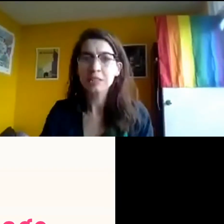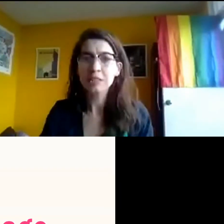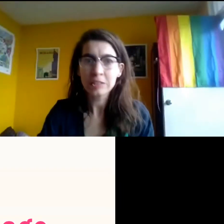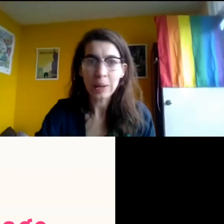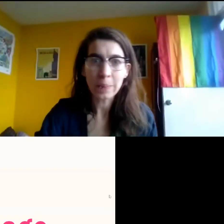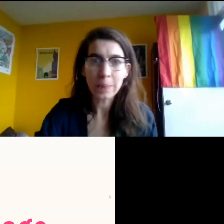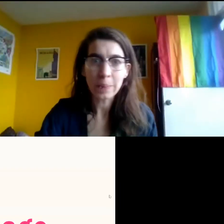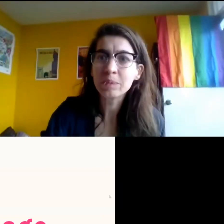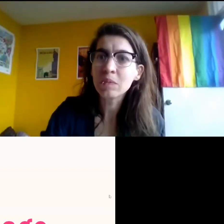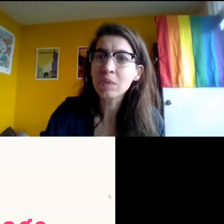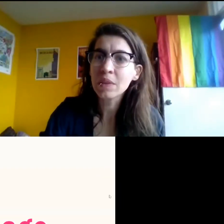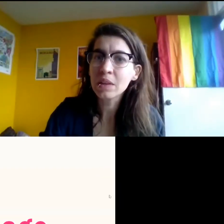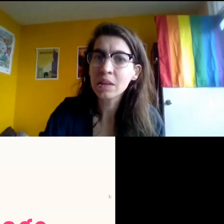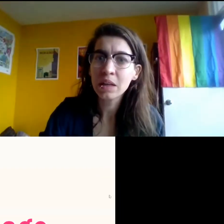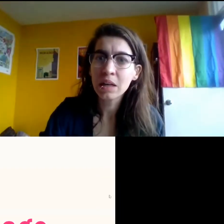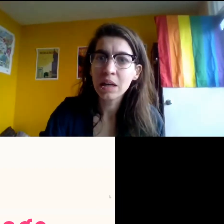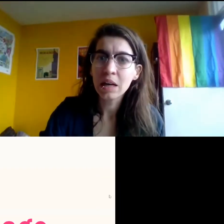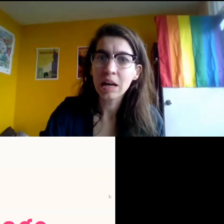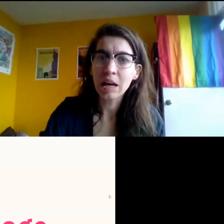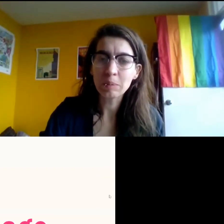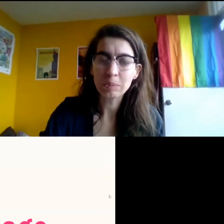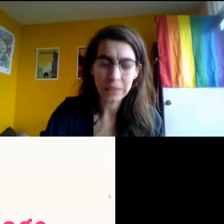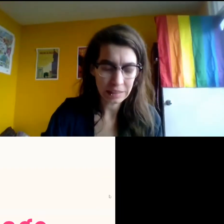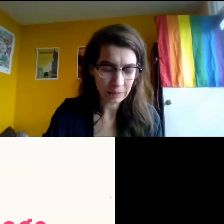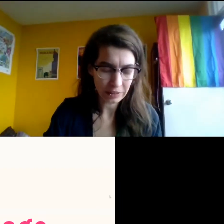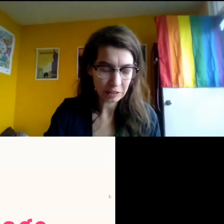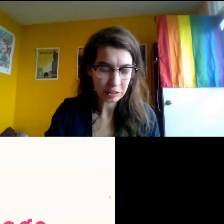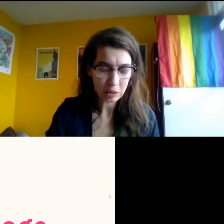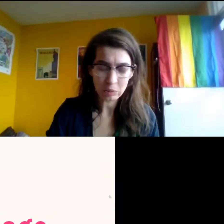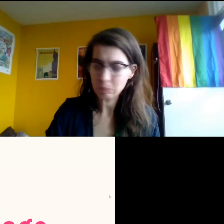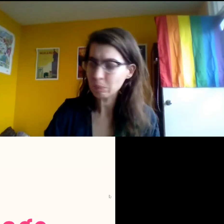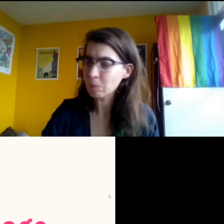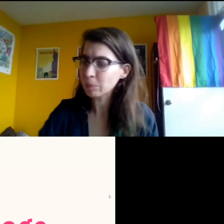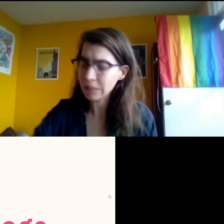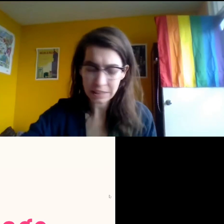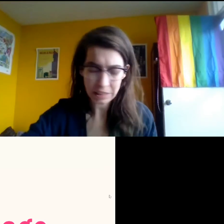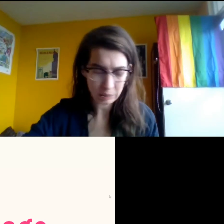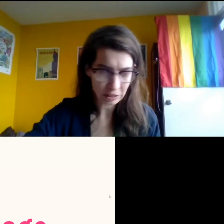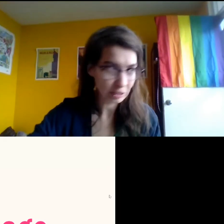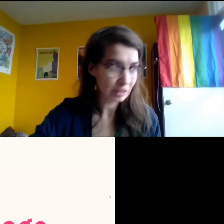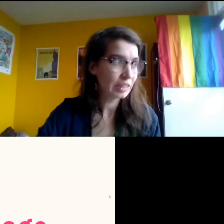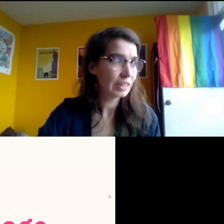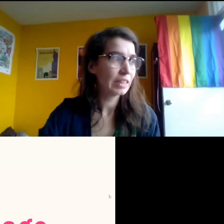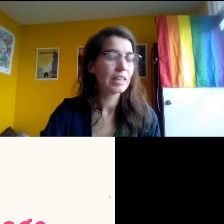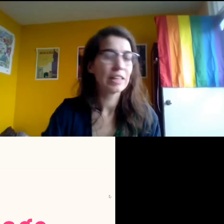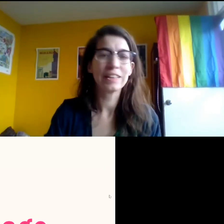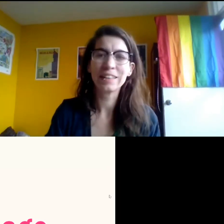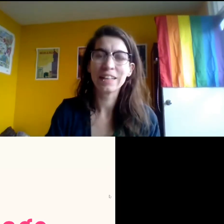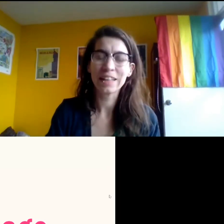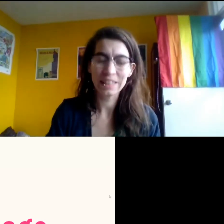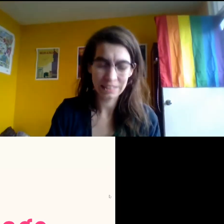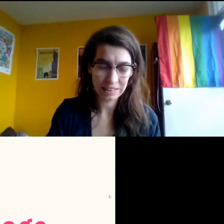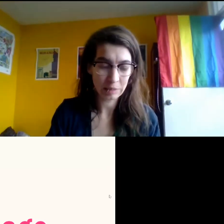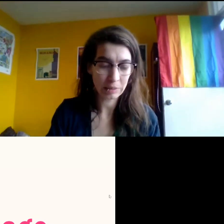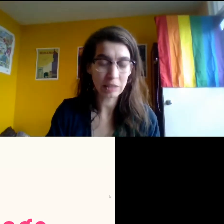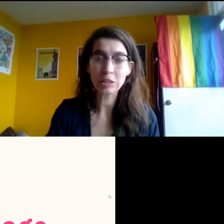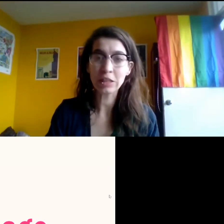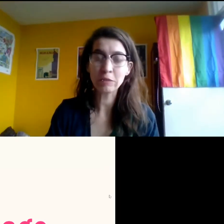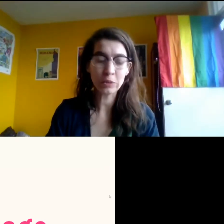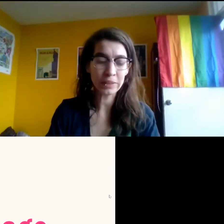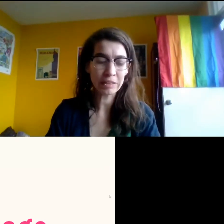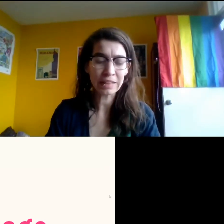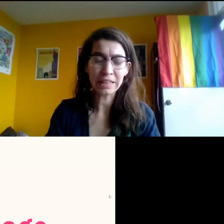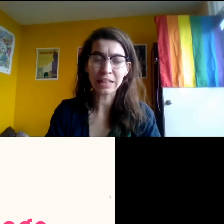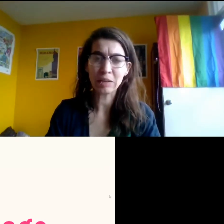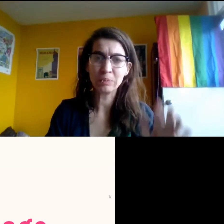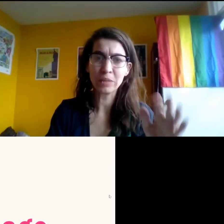Okay. So, um, plain language. So plain language is an attempt. And I'm